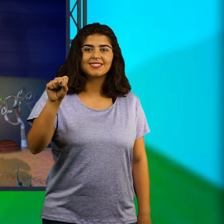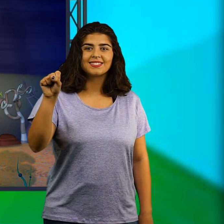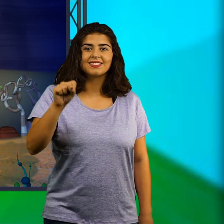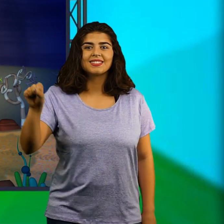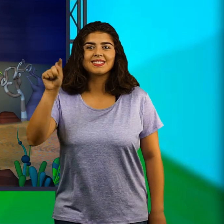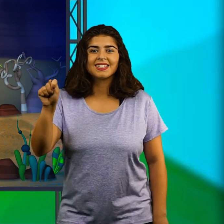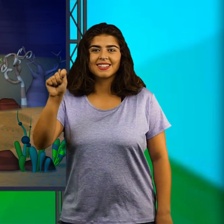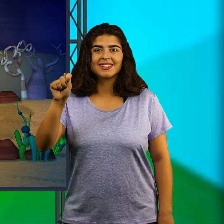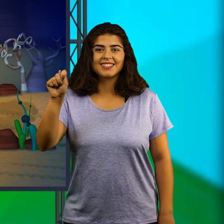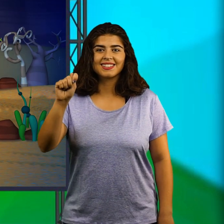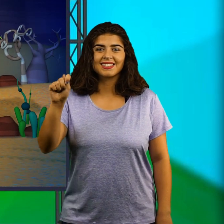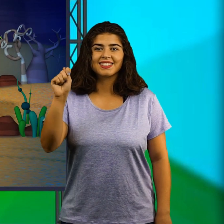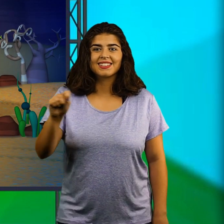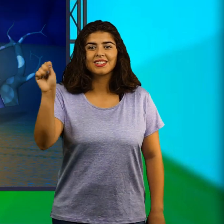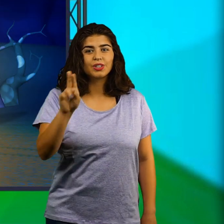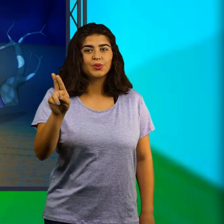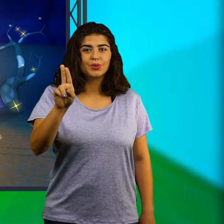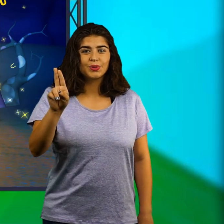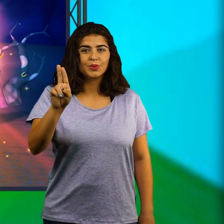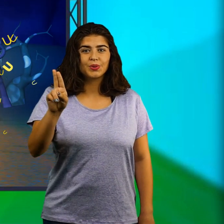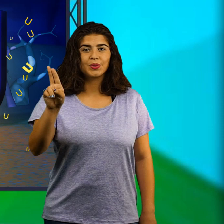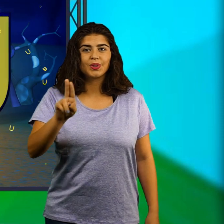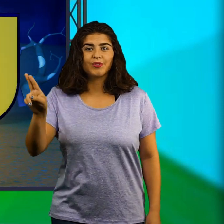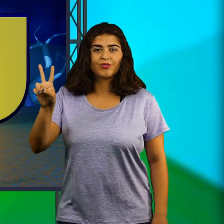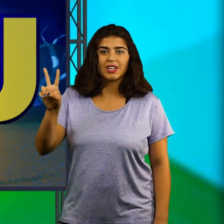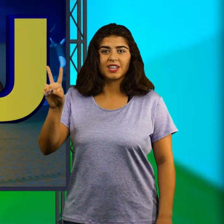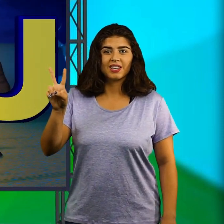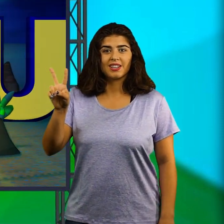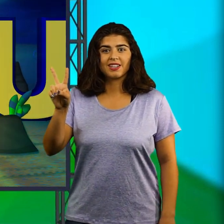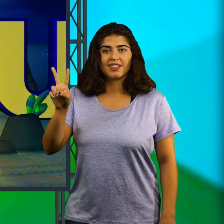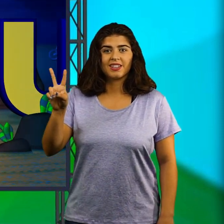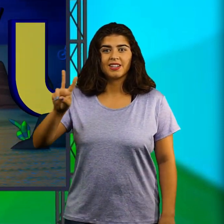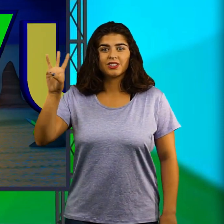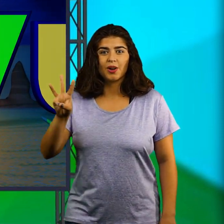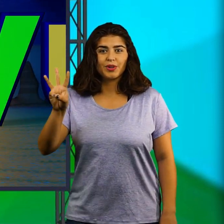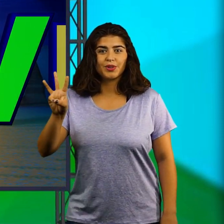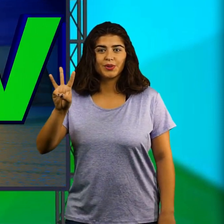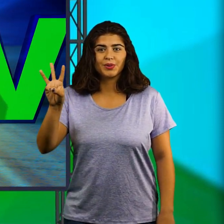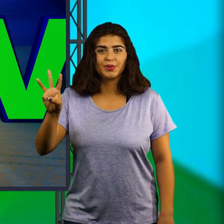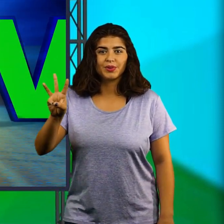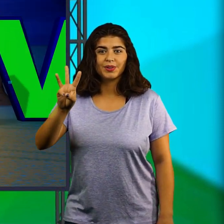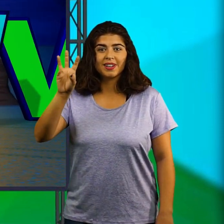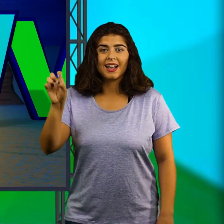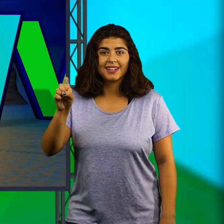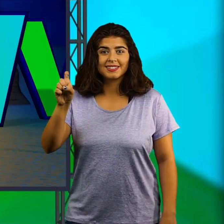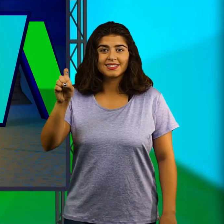T U B W X